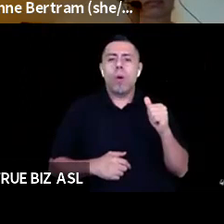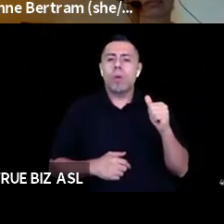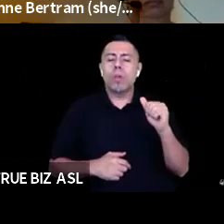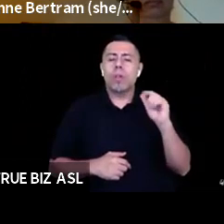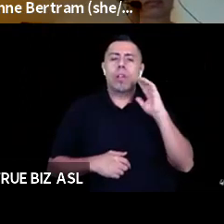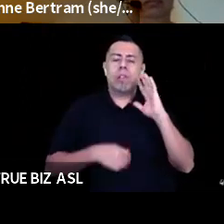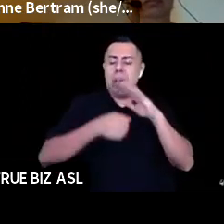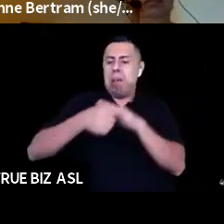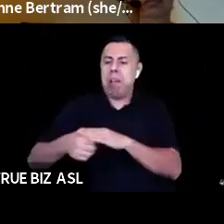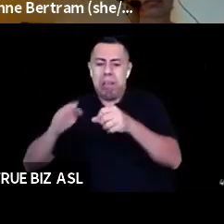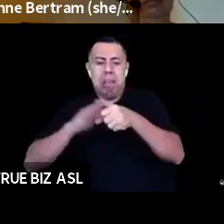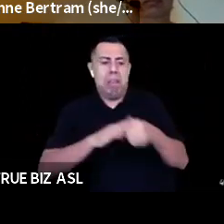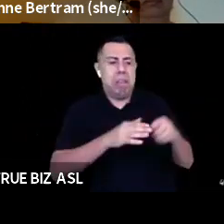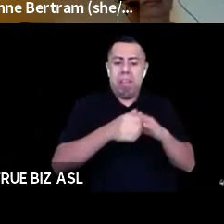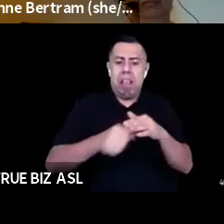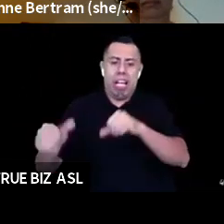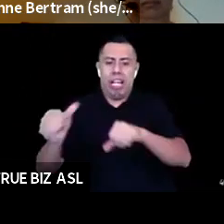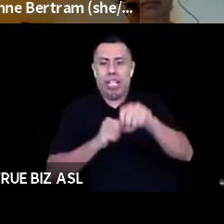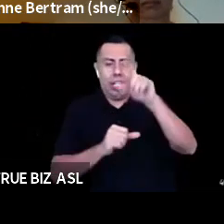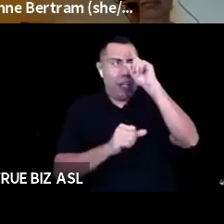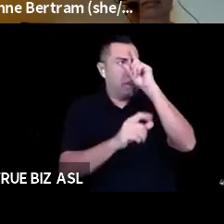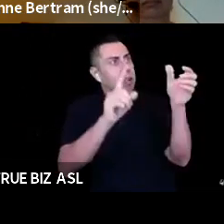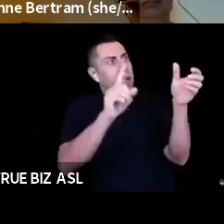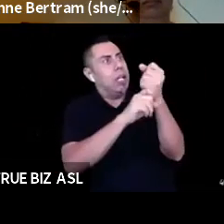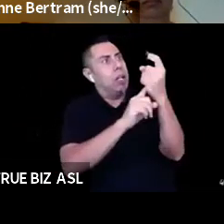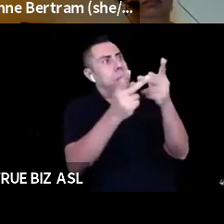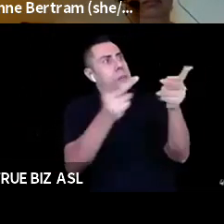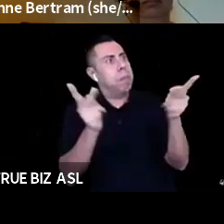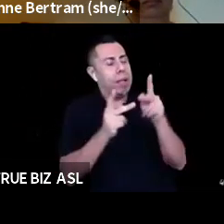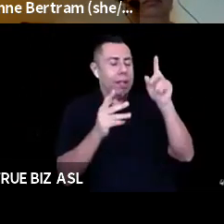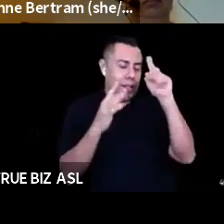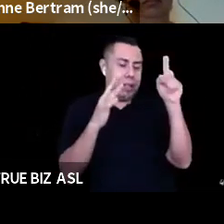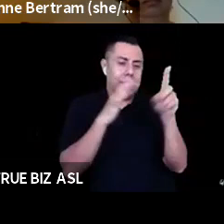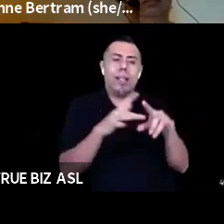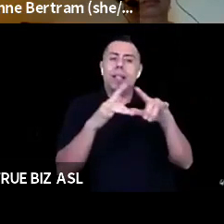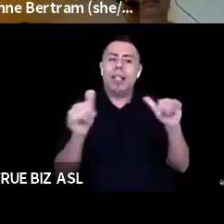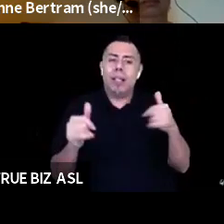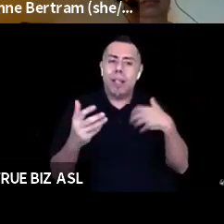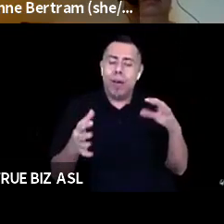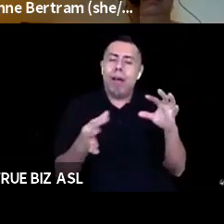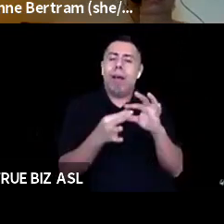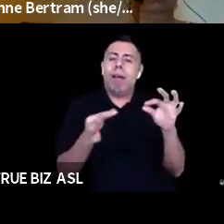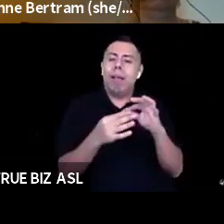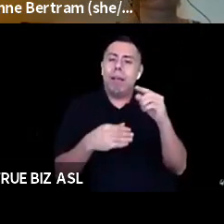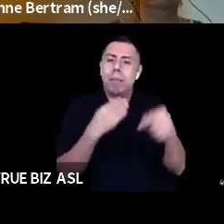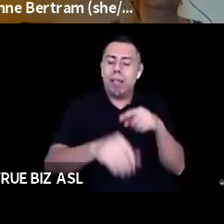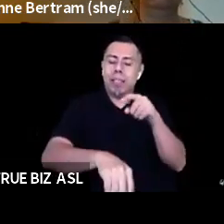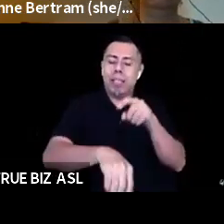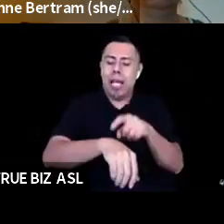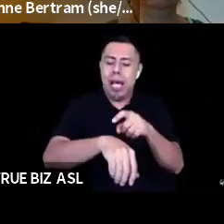place. Um, so that was coming from my mind, but I also wanted to shout out about time. we think about that a lot lately. Um, and just that like, uh,